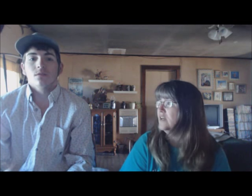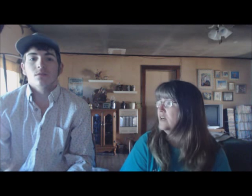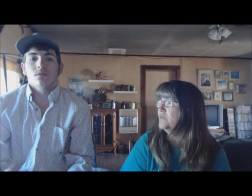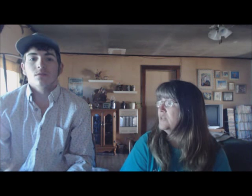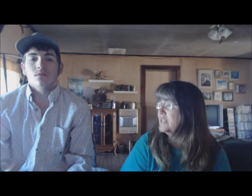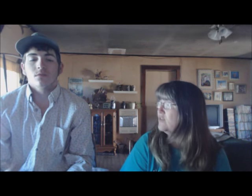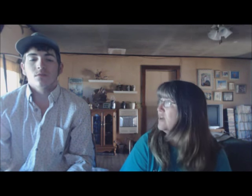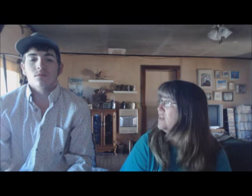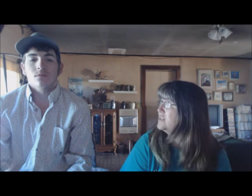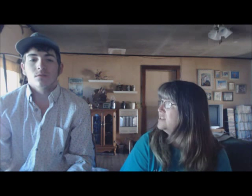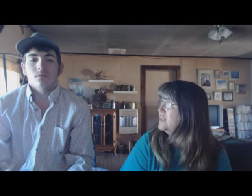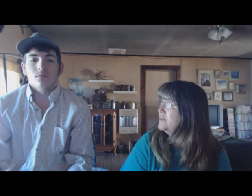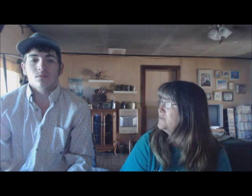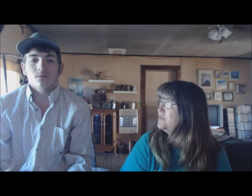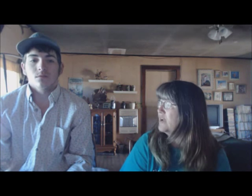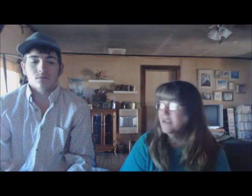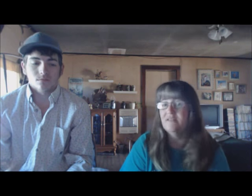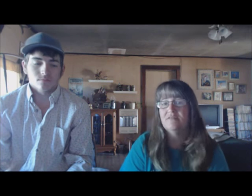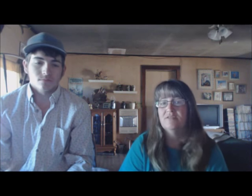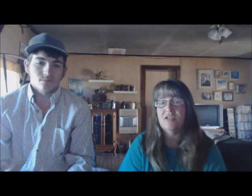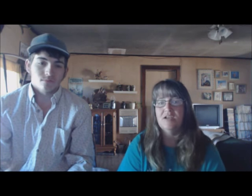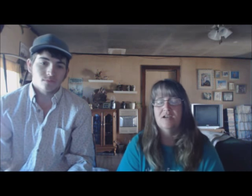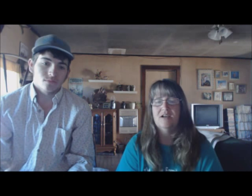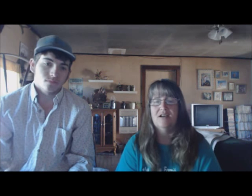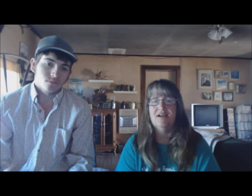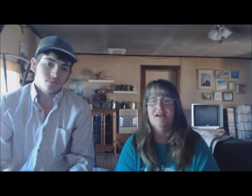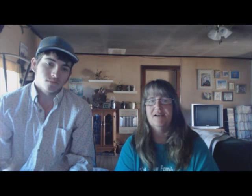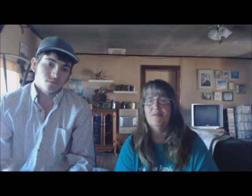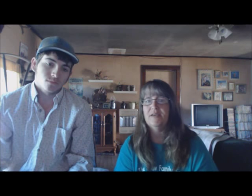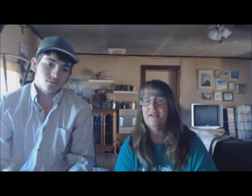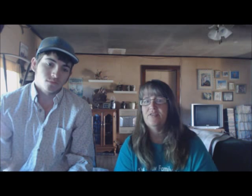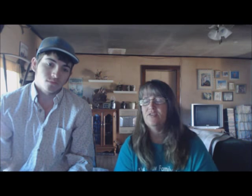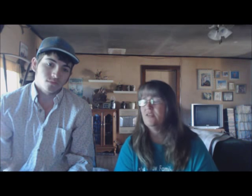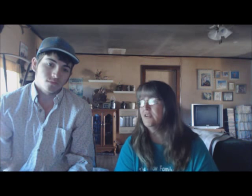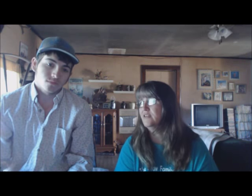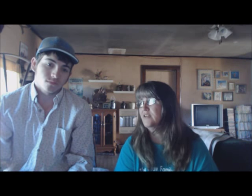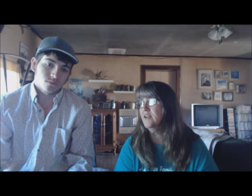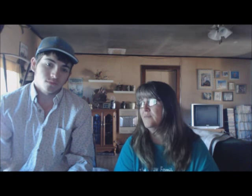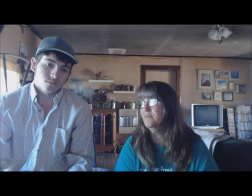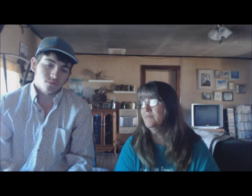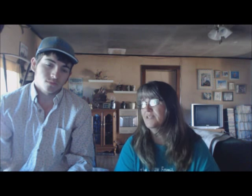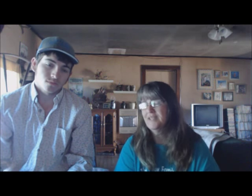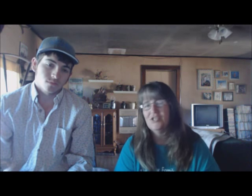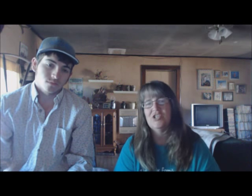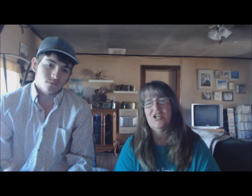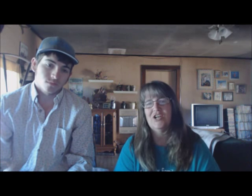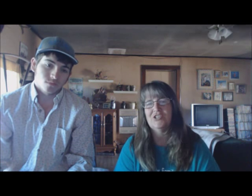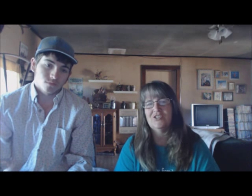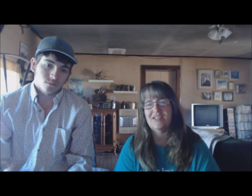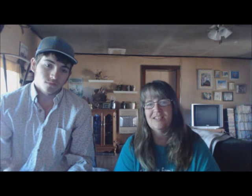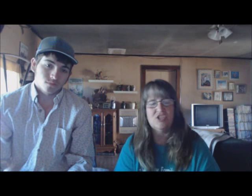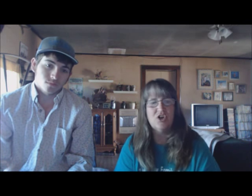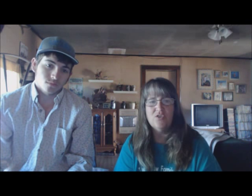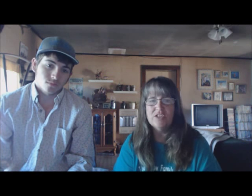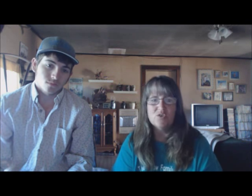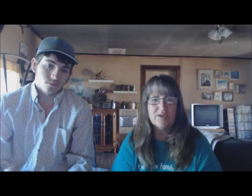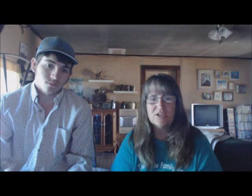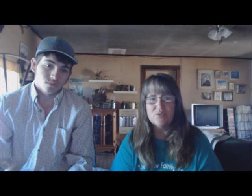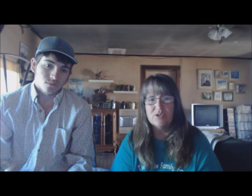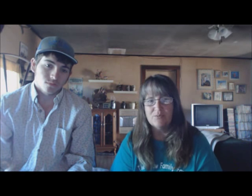Um, we take her out lots of times, right? We have learned, uh, she had a halter, they said she only squeals when